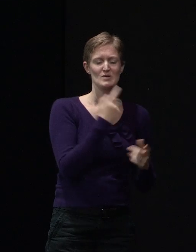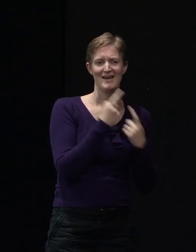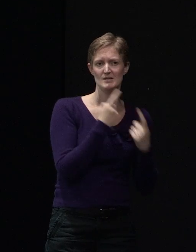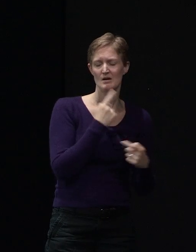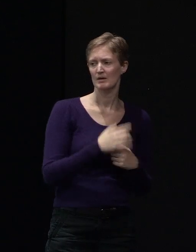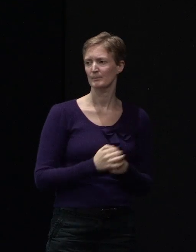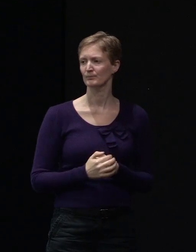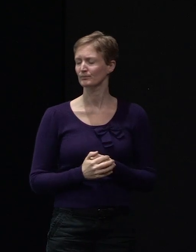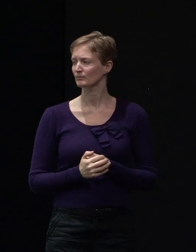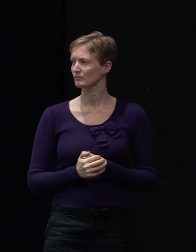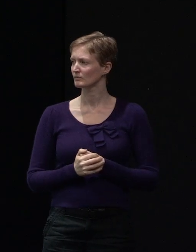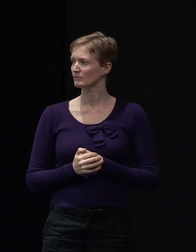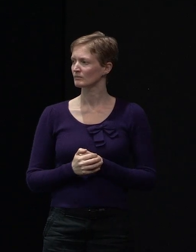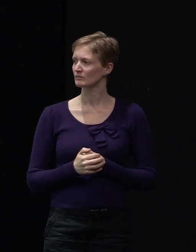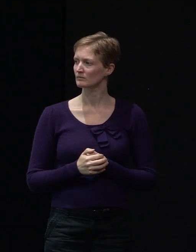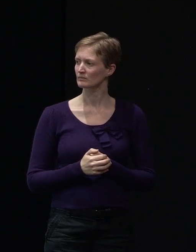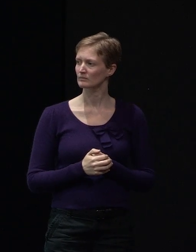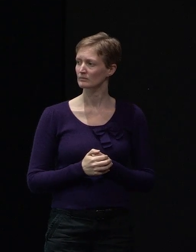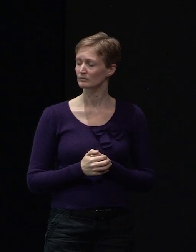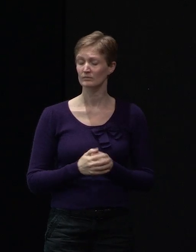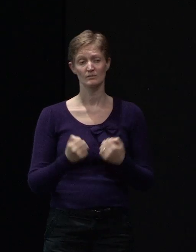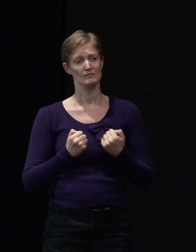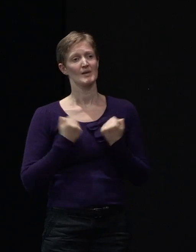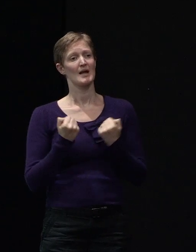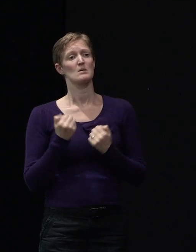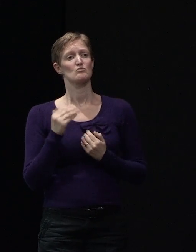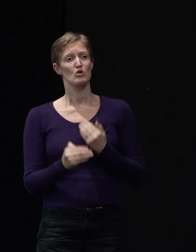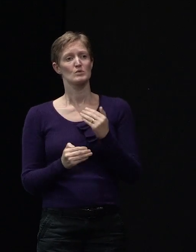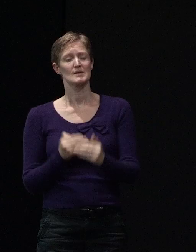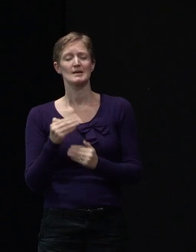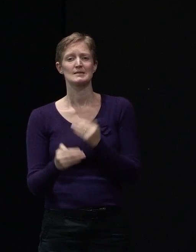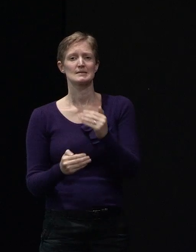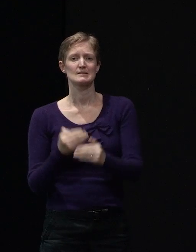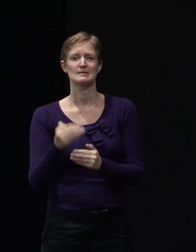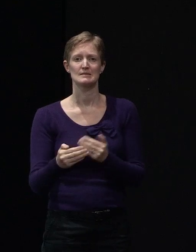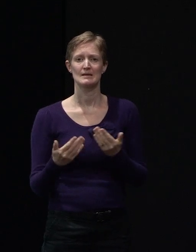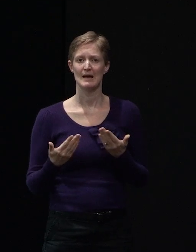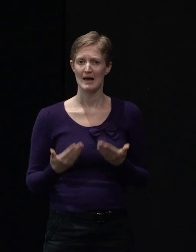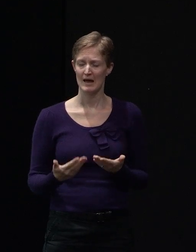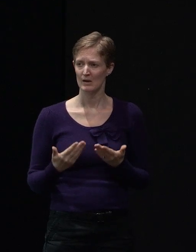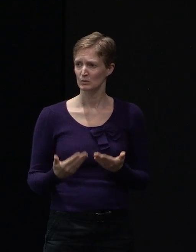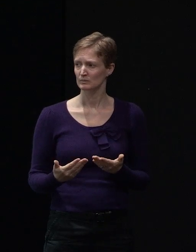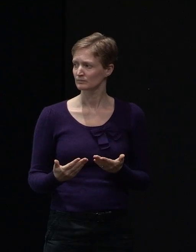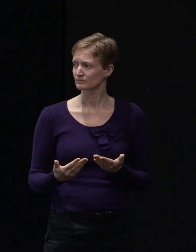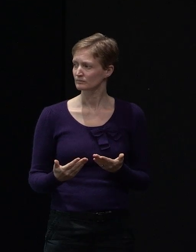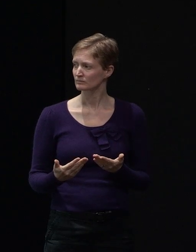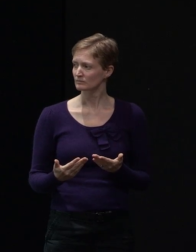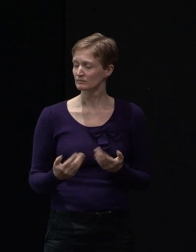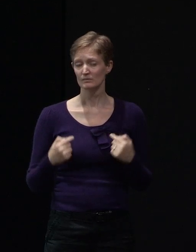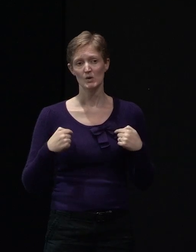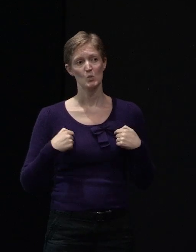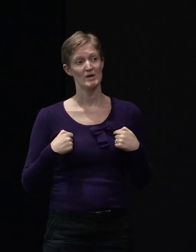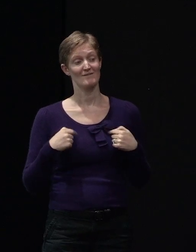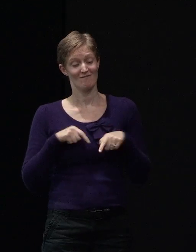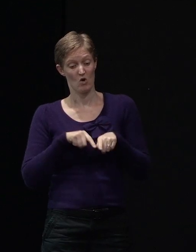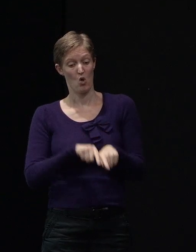The process that we're working through at the moment is, as you say, today's rules. The trials are today's